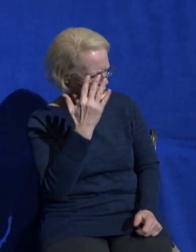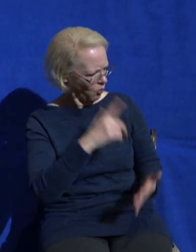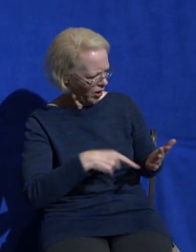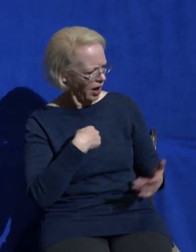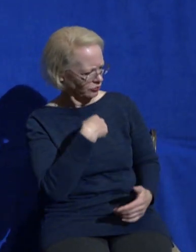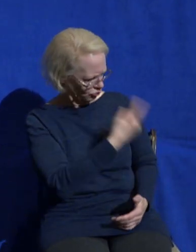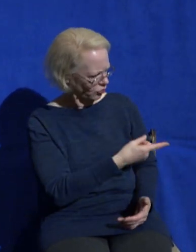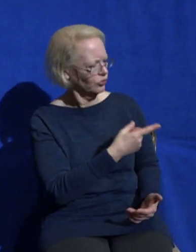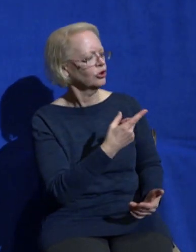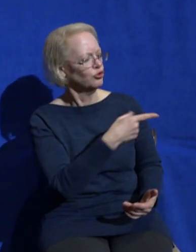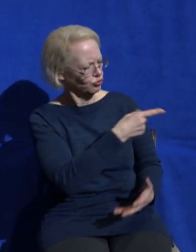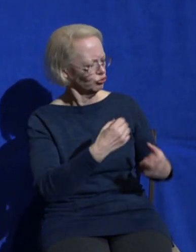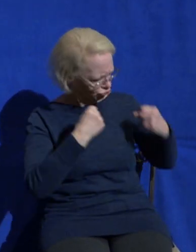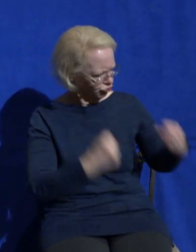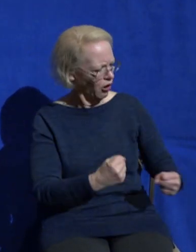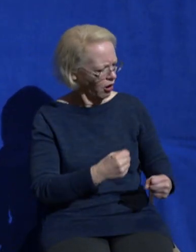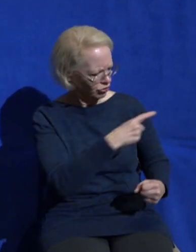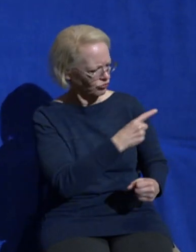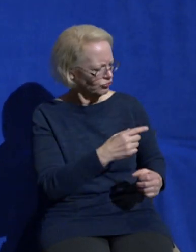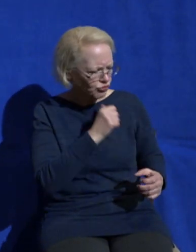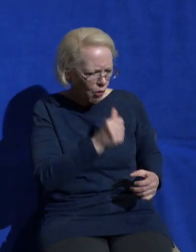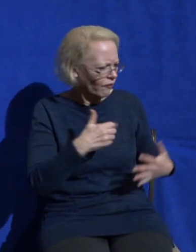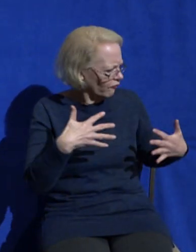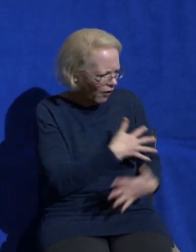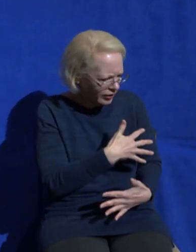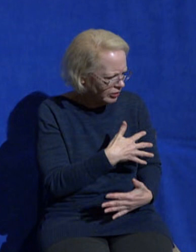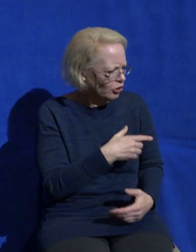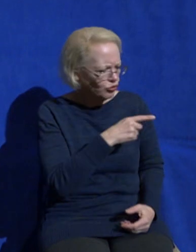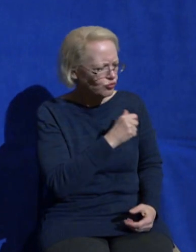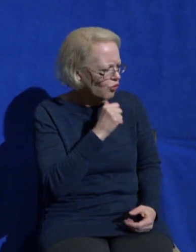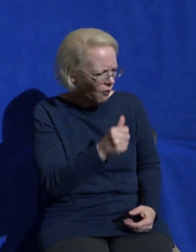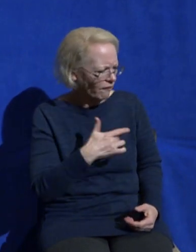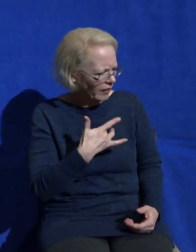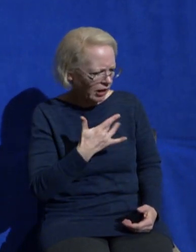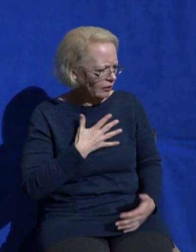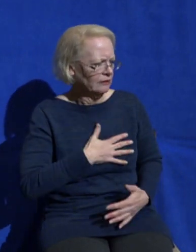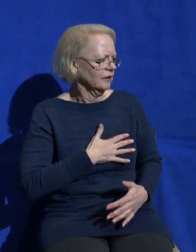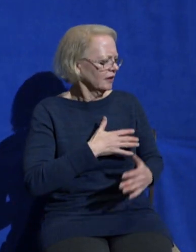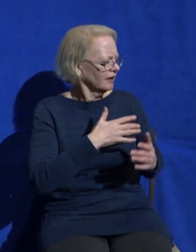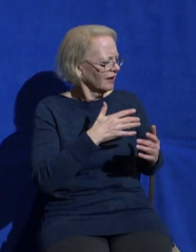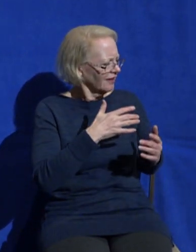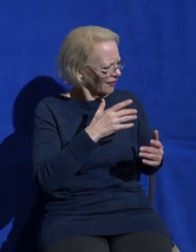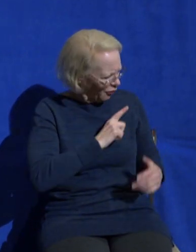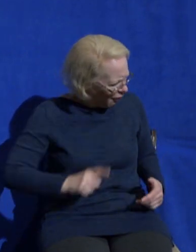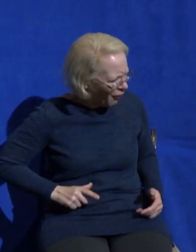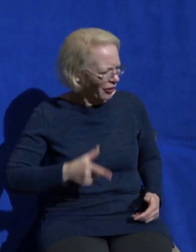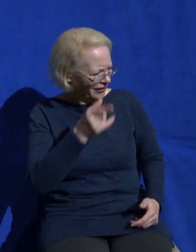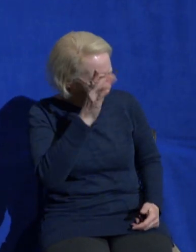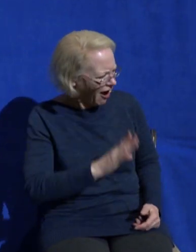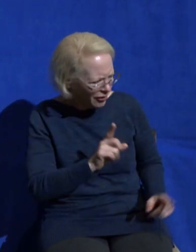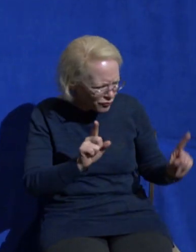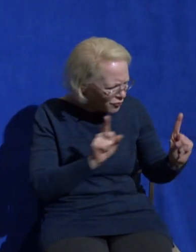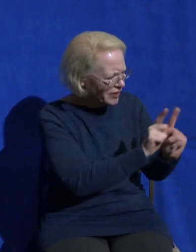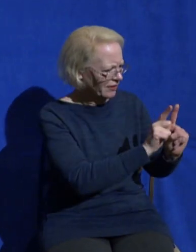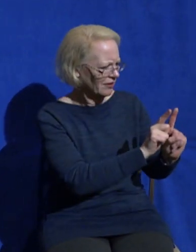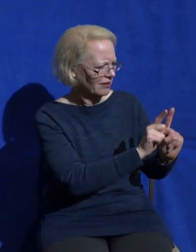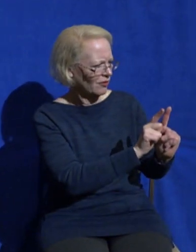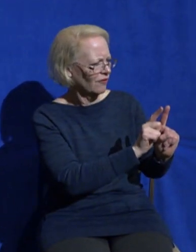courageous do not be frightened and do not be dismayed for the Lord your God is with you wherever you